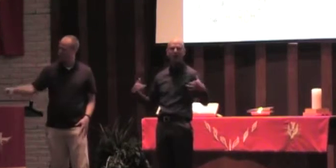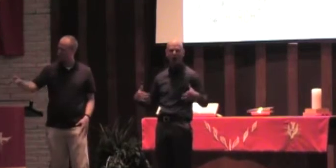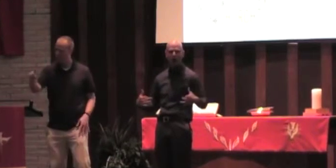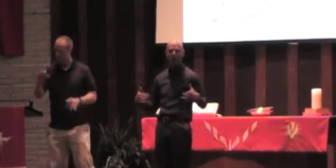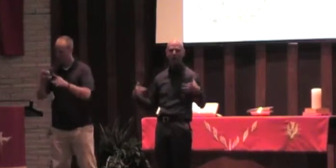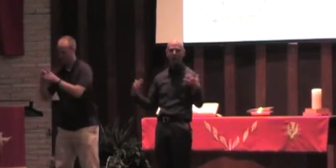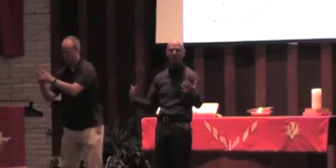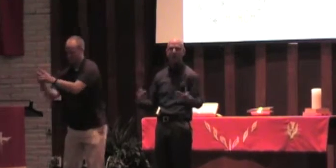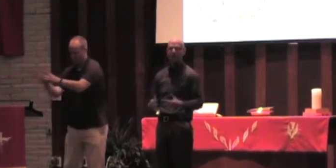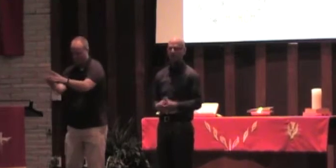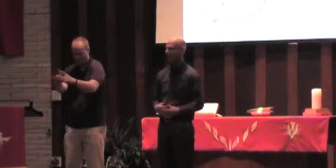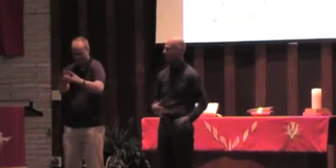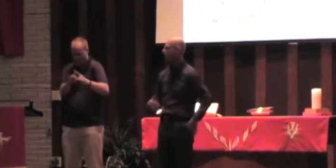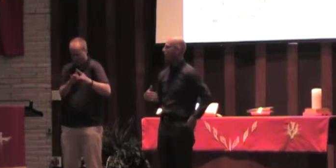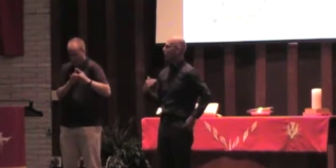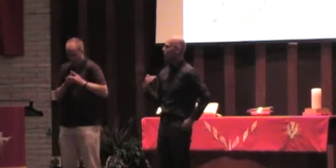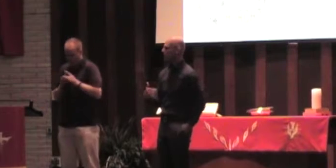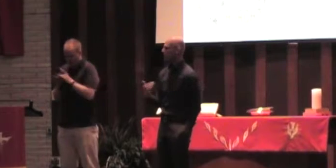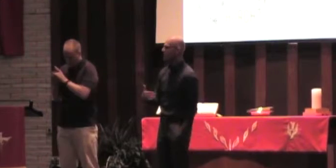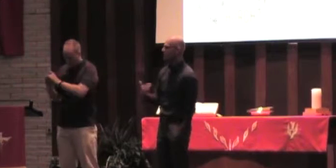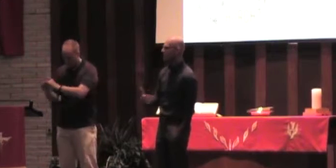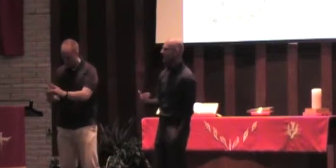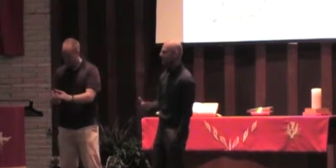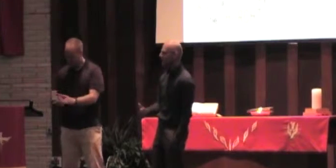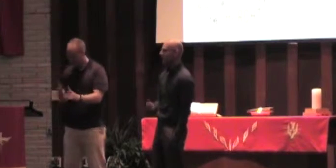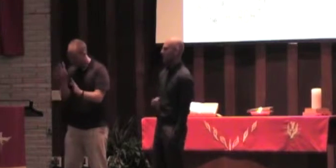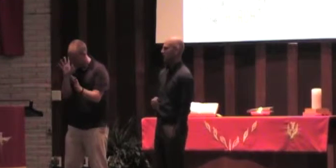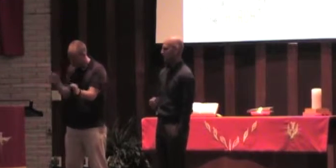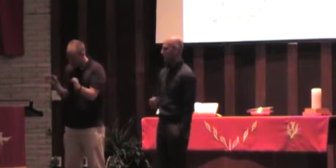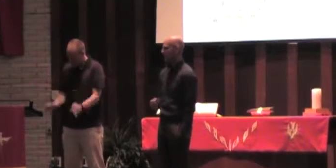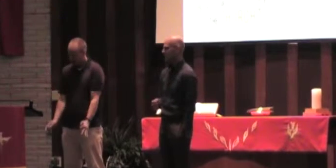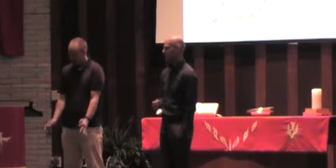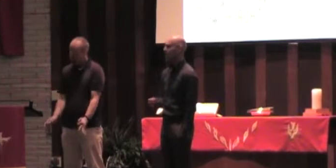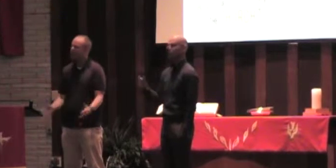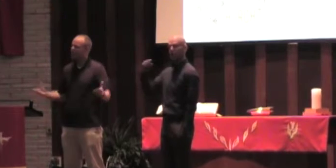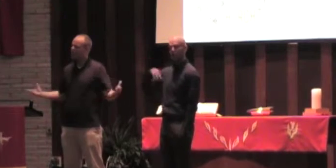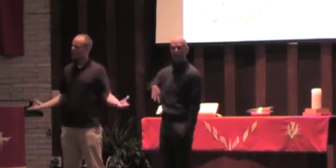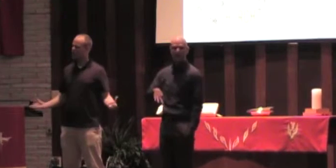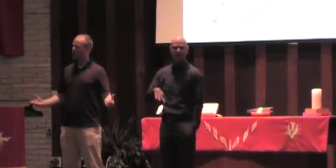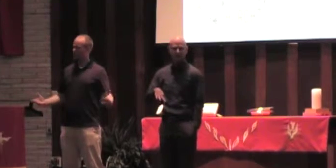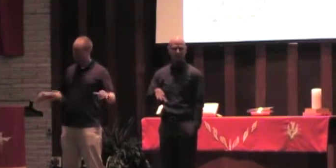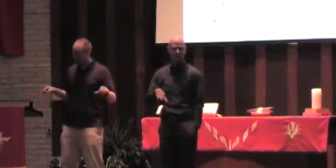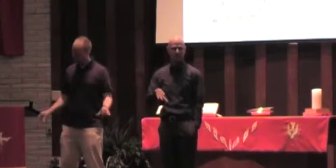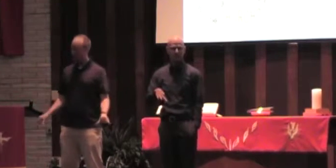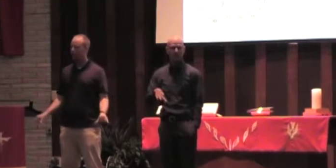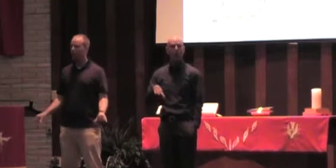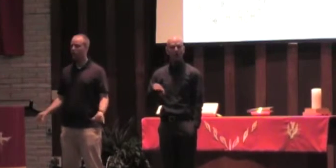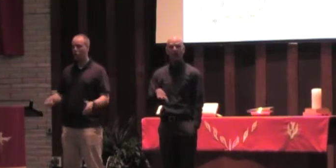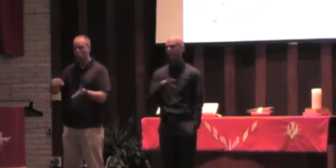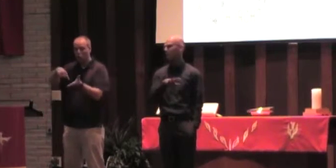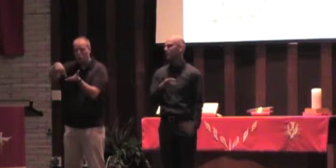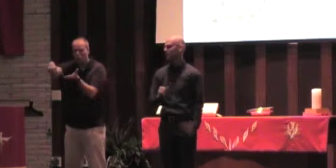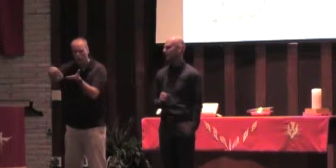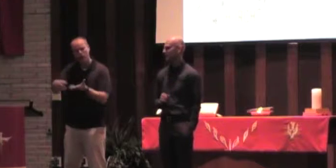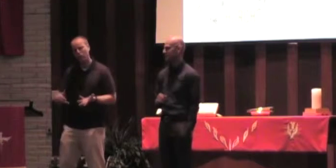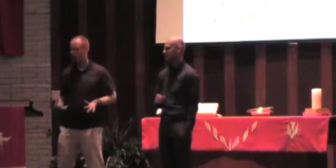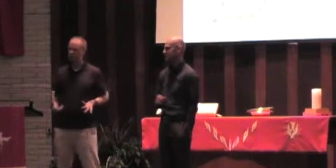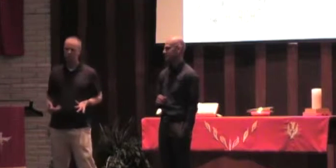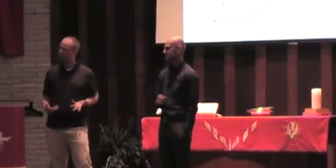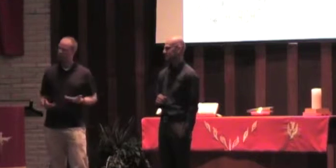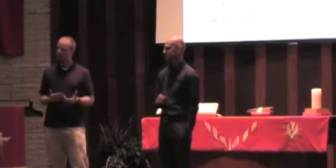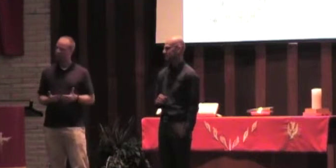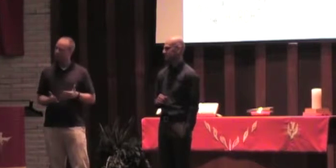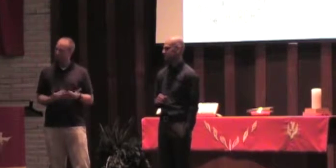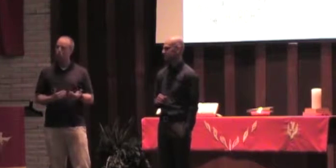locking arms with others, saying, this is not going to happen on our watch. Tornadoes, we're going to respond.